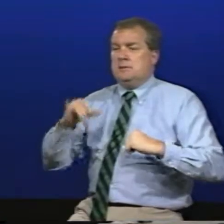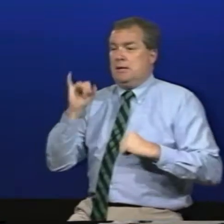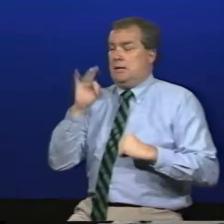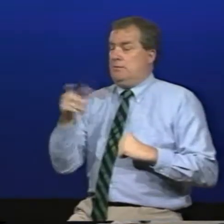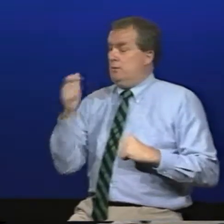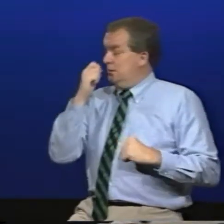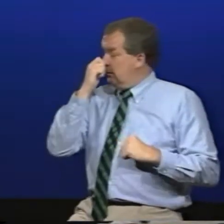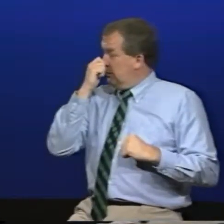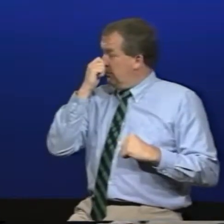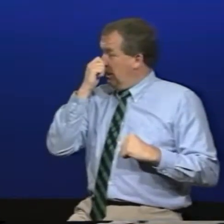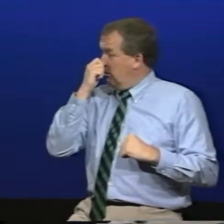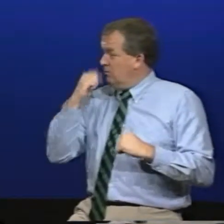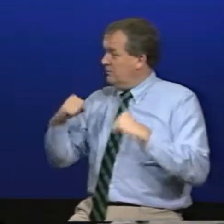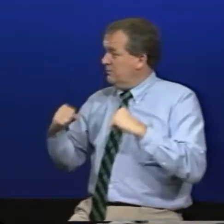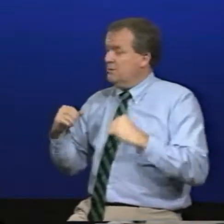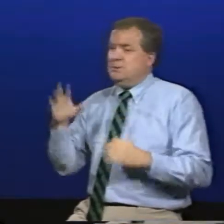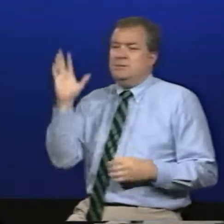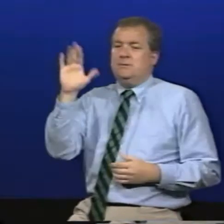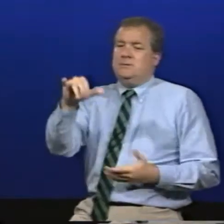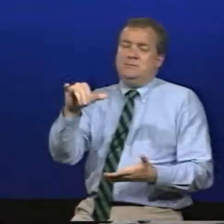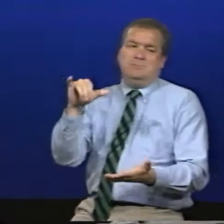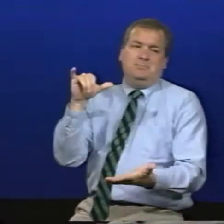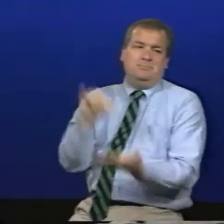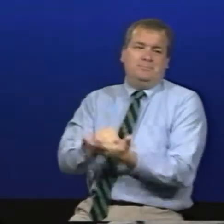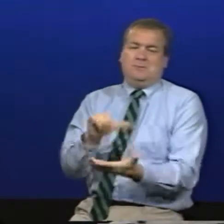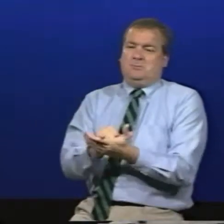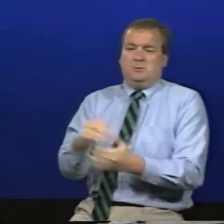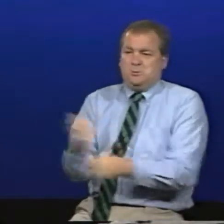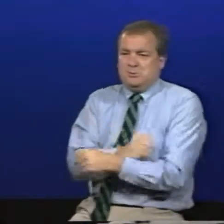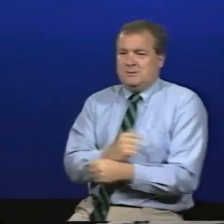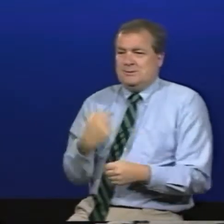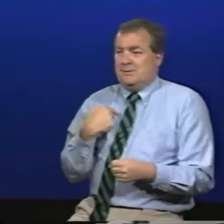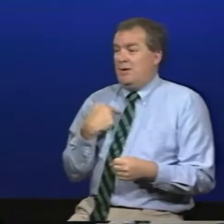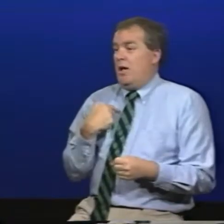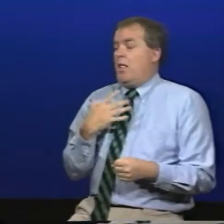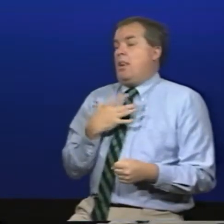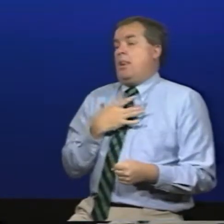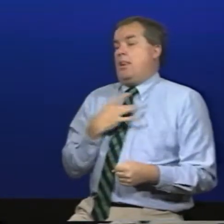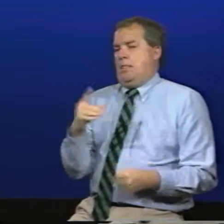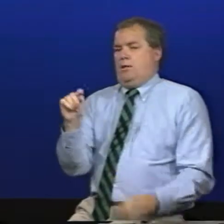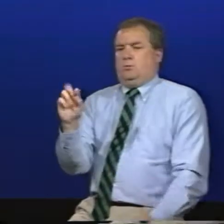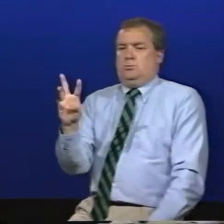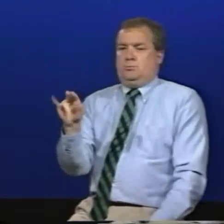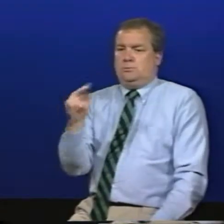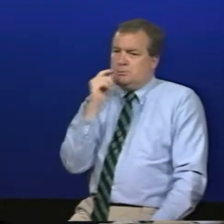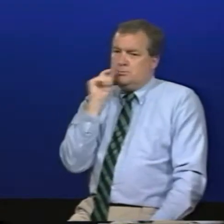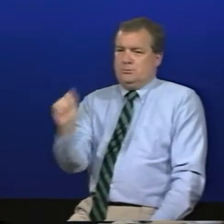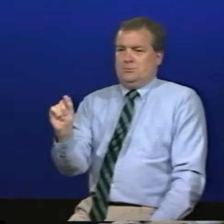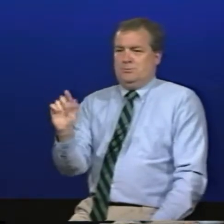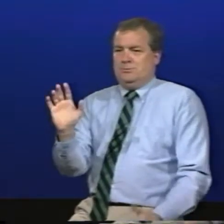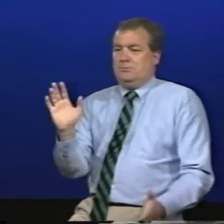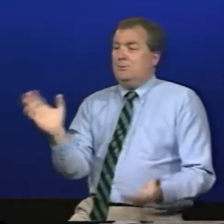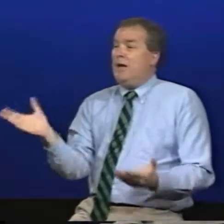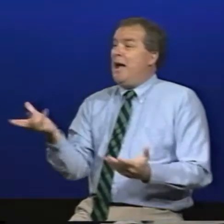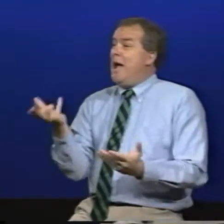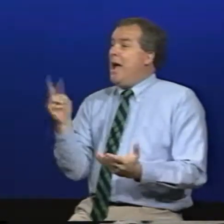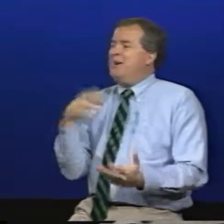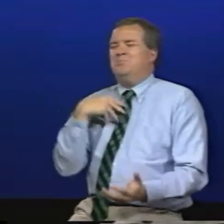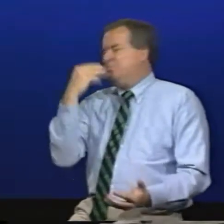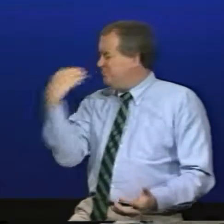key to adult games is defense if you've got a lousy defense you're not going to win and I like to win